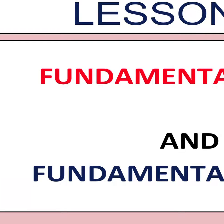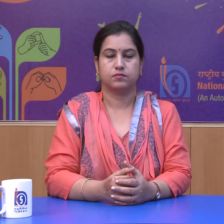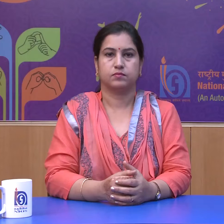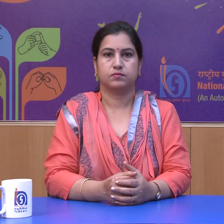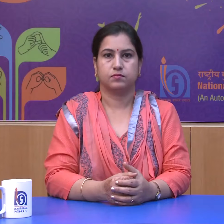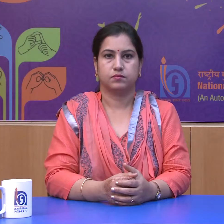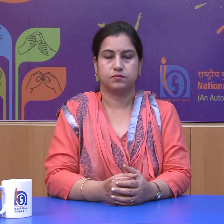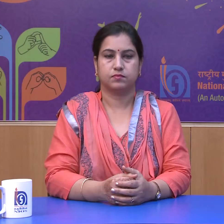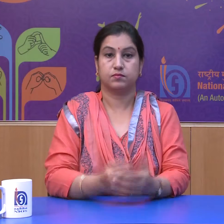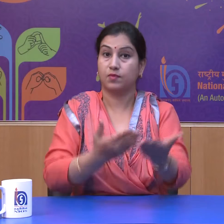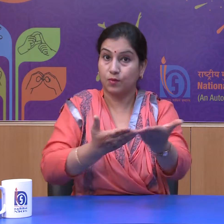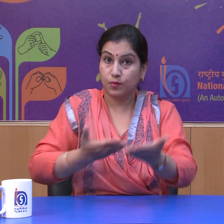Welcome to NIOS.